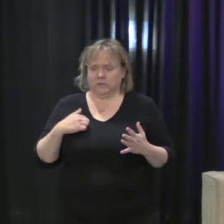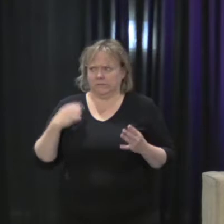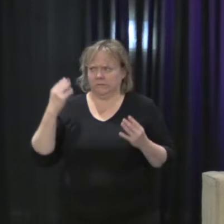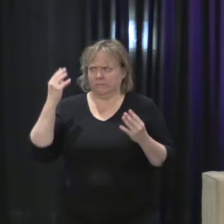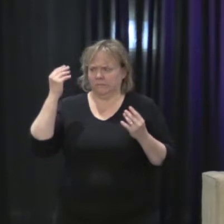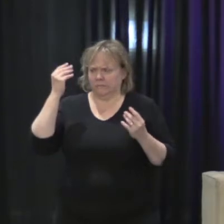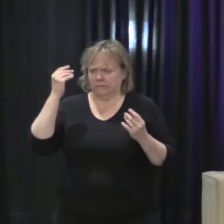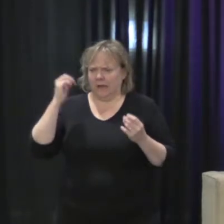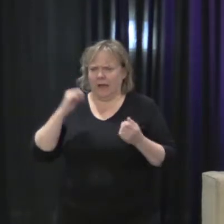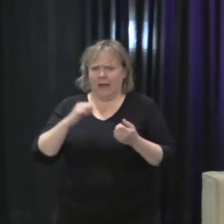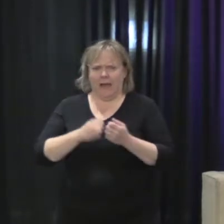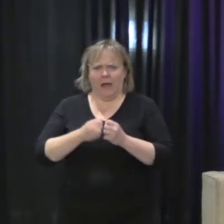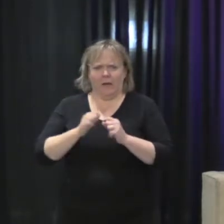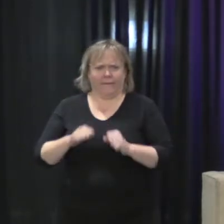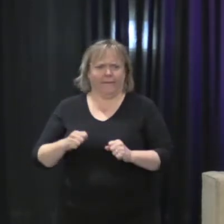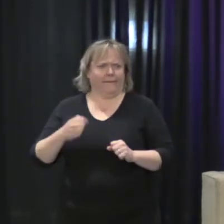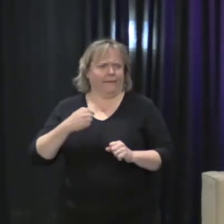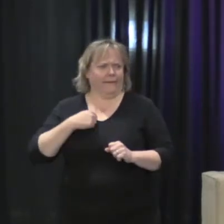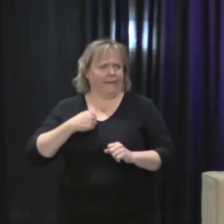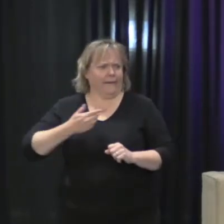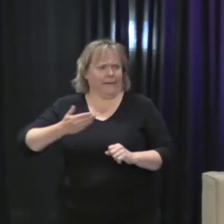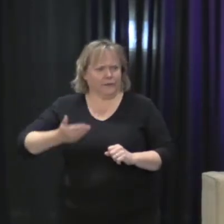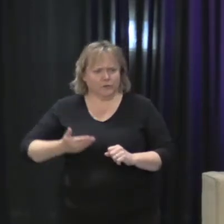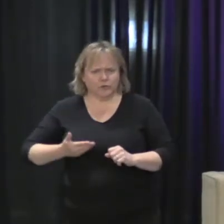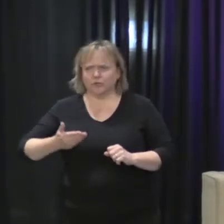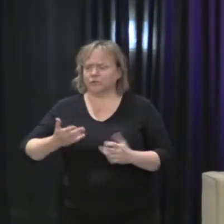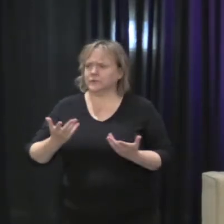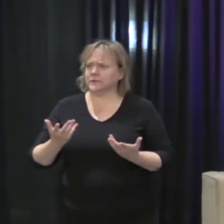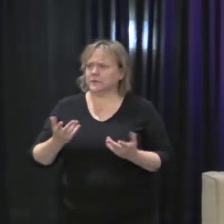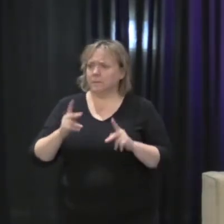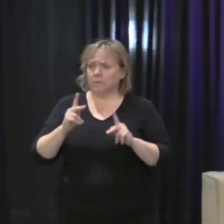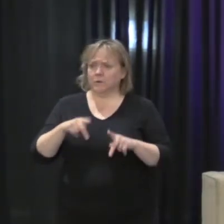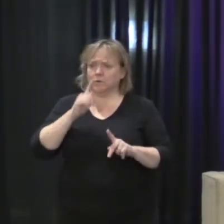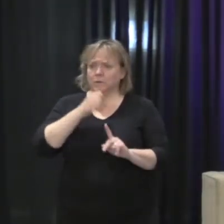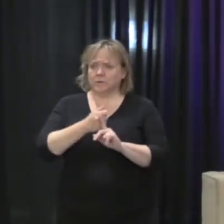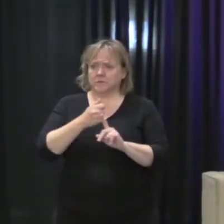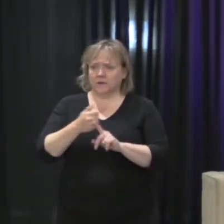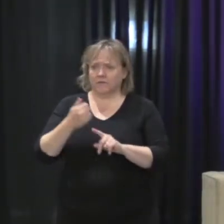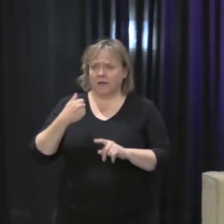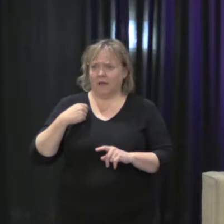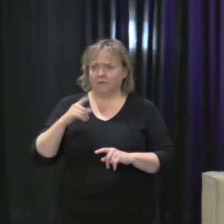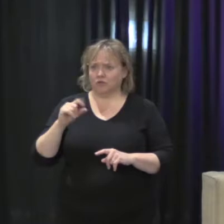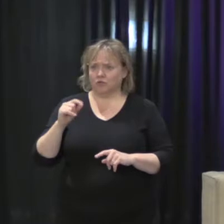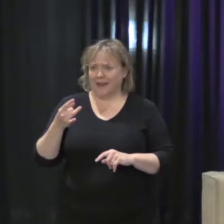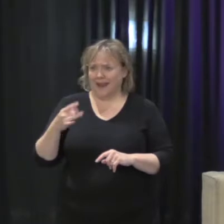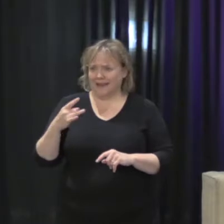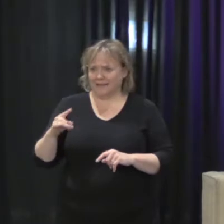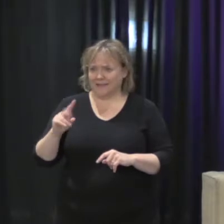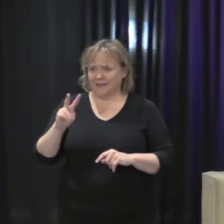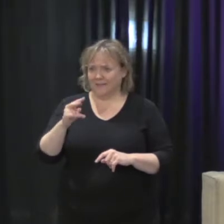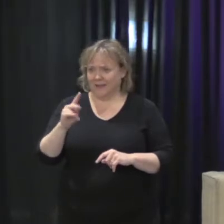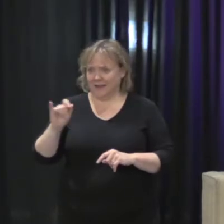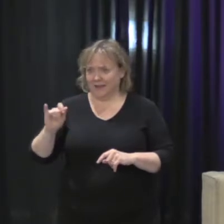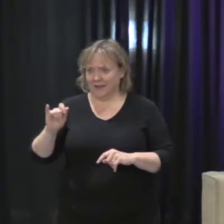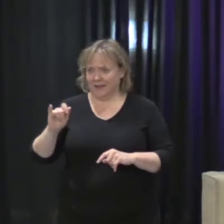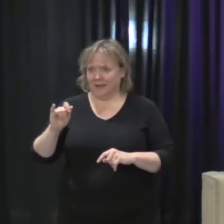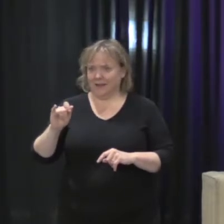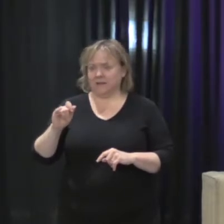introducing you to one of our 2018 Vicki Sexual Freedom Award recipients, Carolyn Bettinger Lopez.